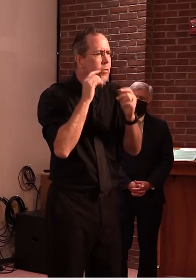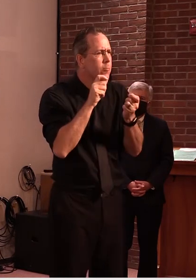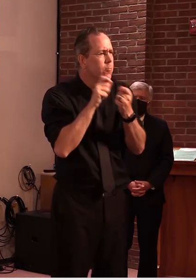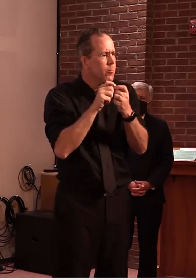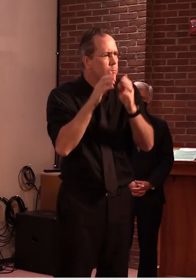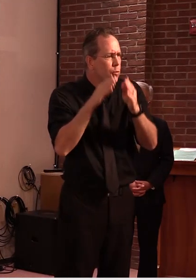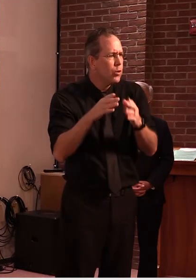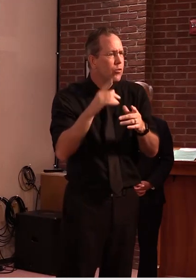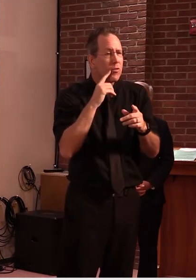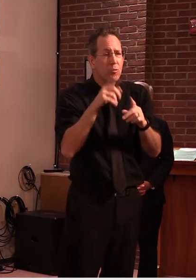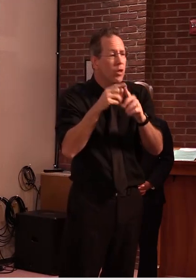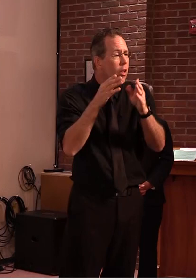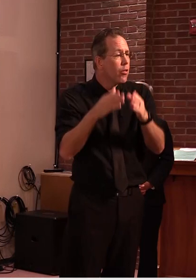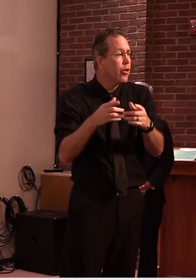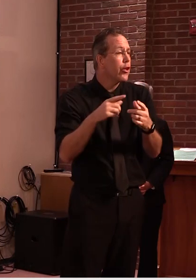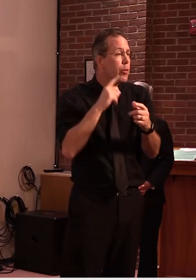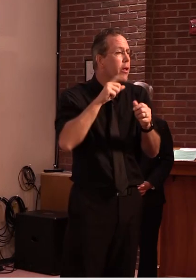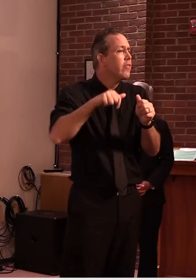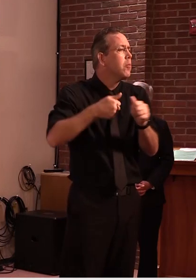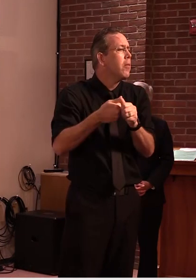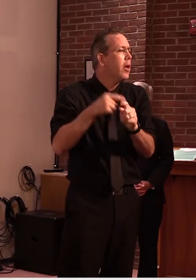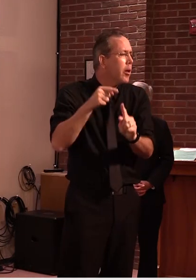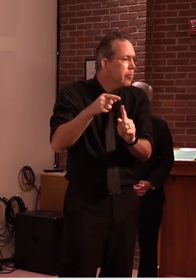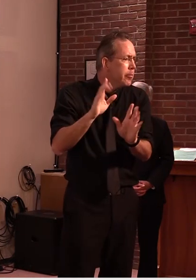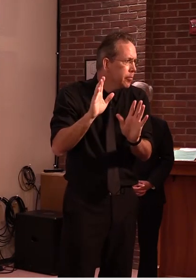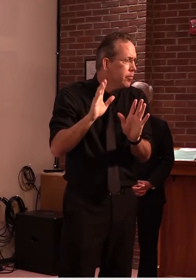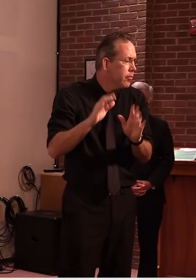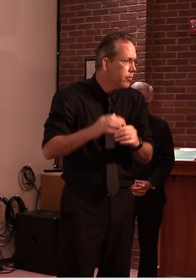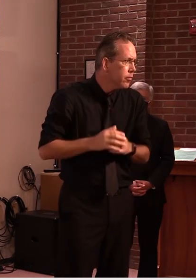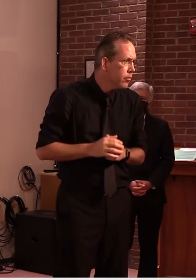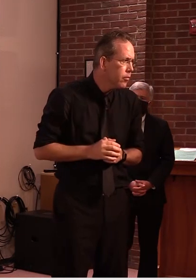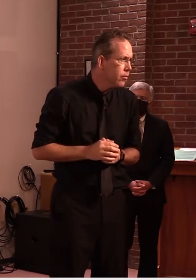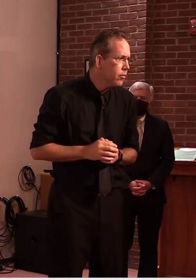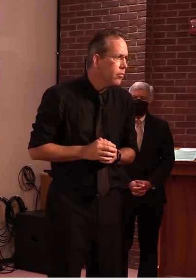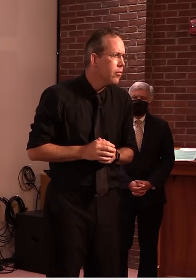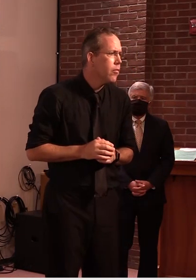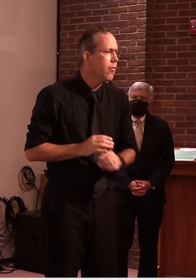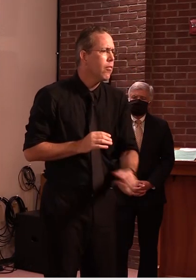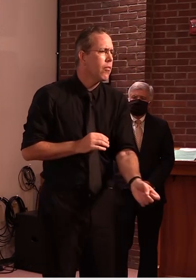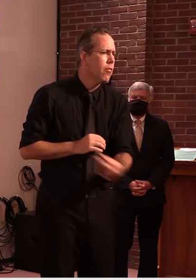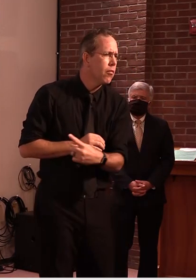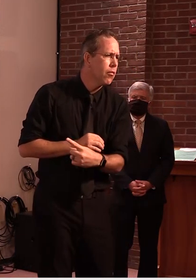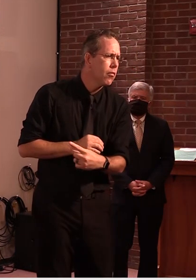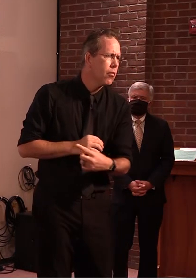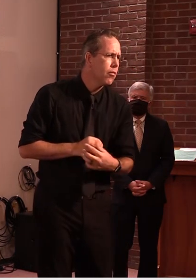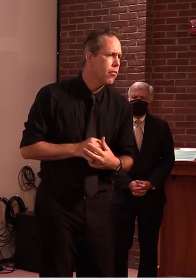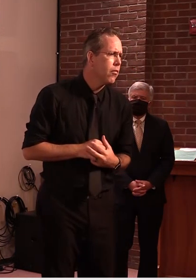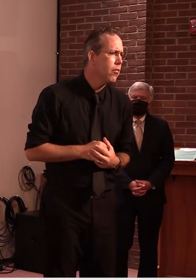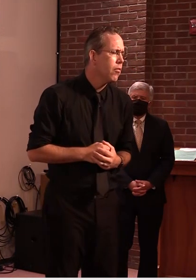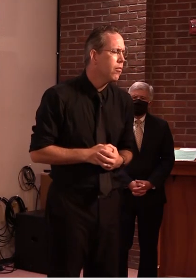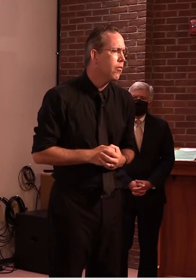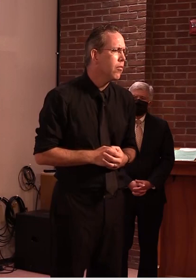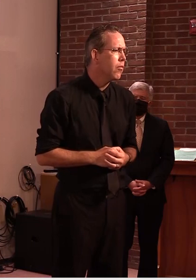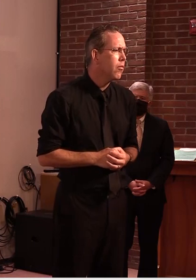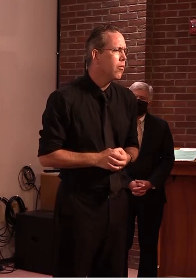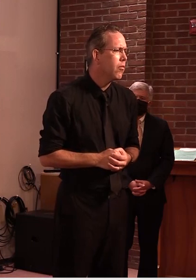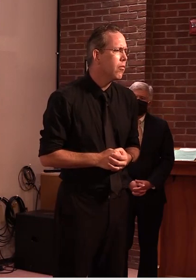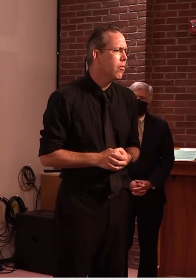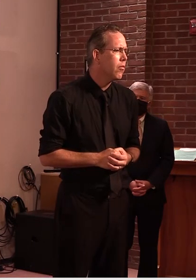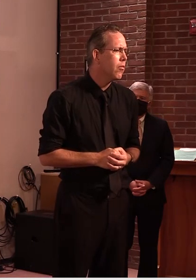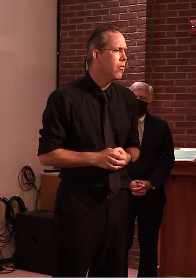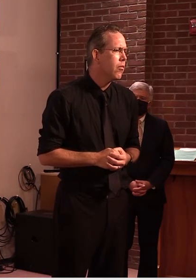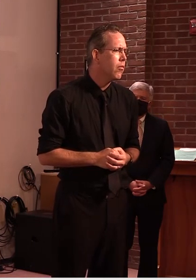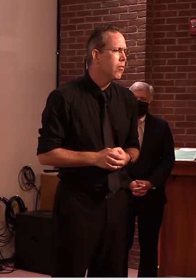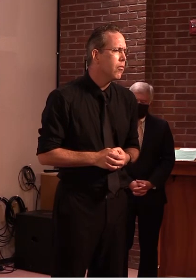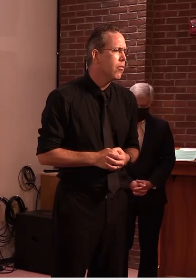how many um how many would you expect that how many times would you expect the teacher to wear one